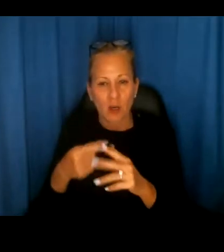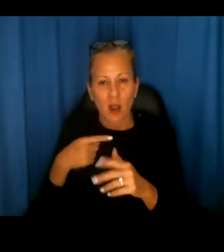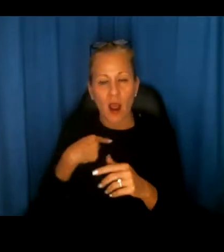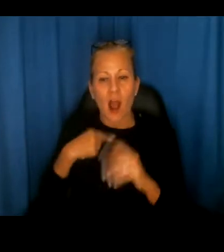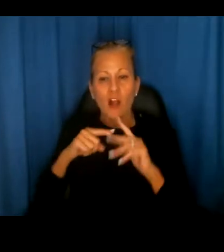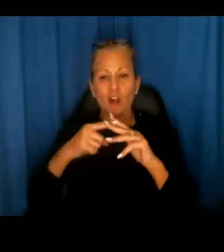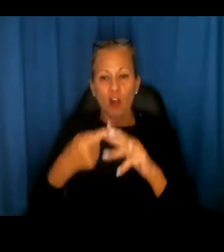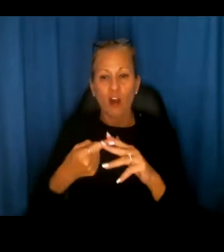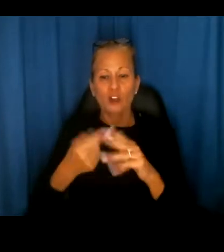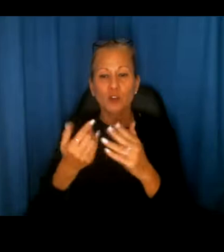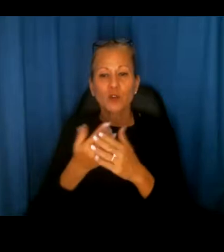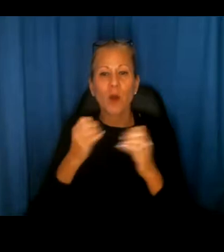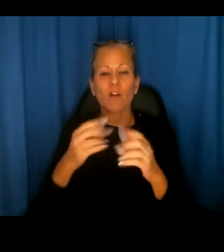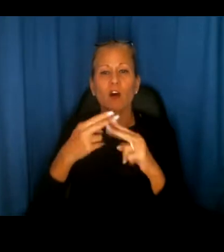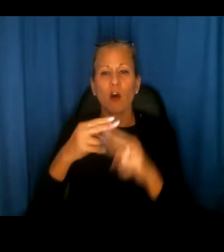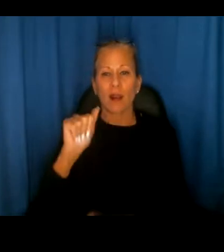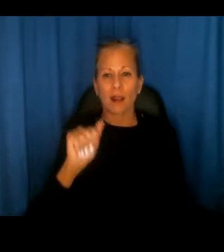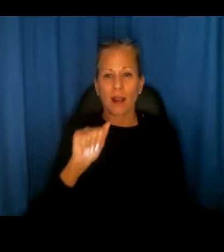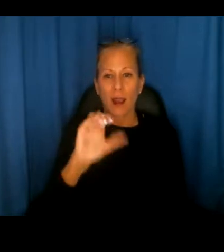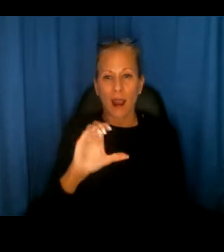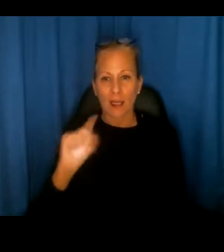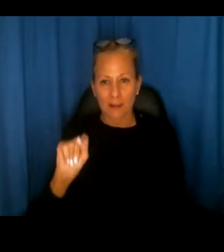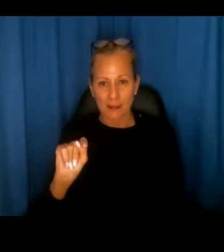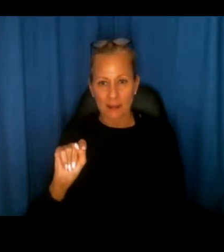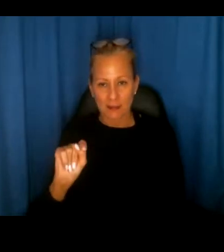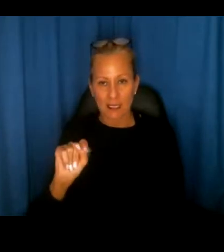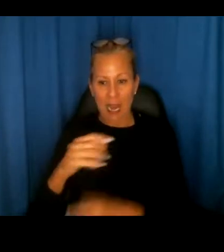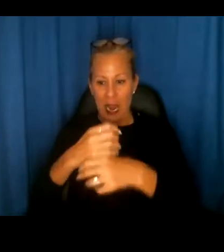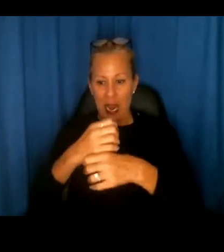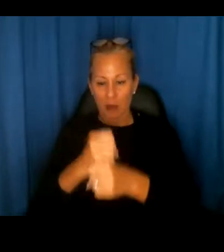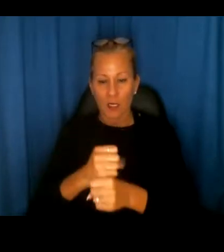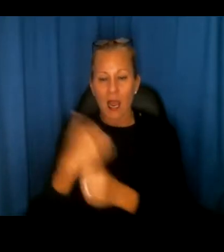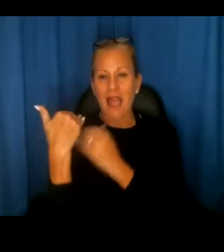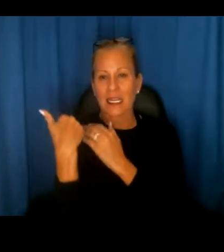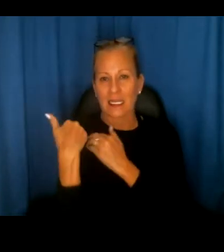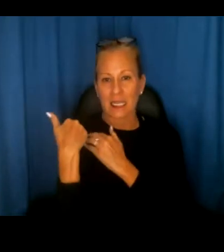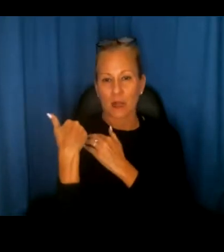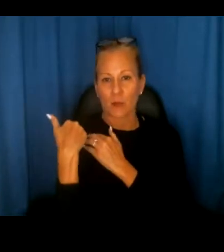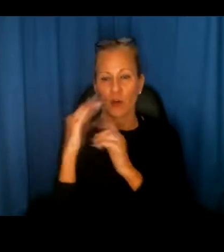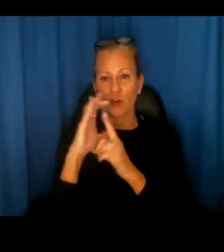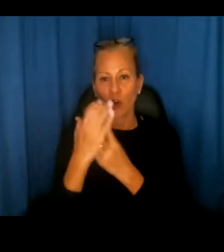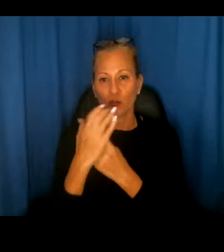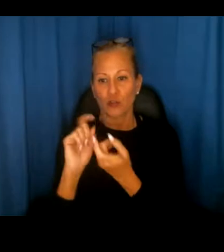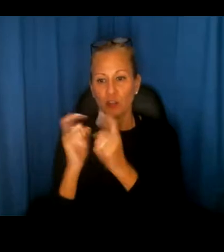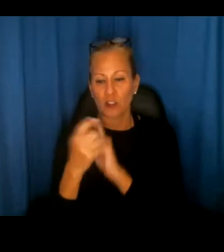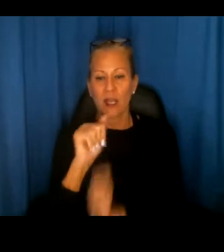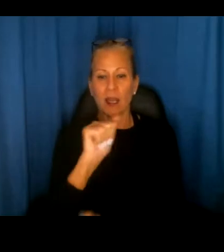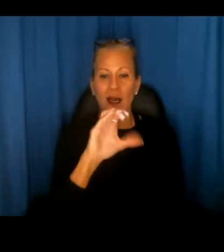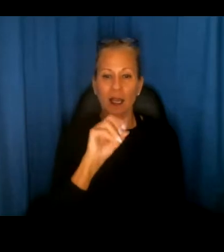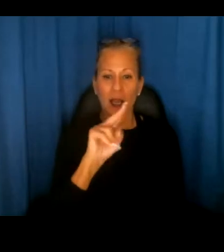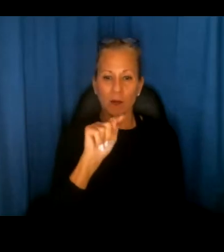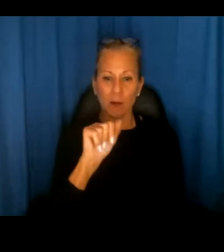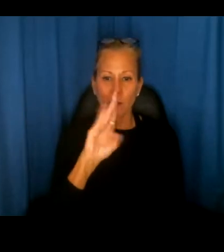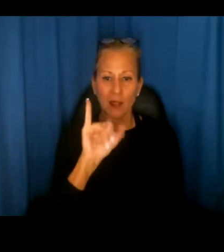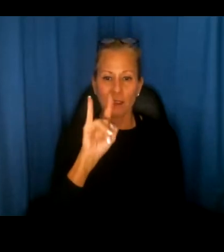called ACT, um, which is an acronym for accountability, culture change, and training, where our